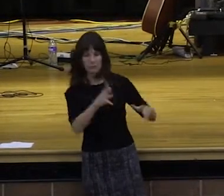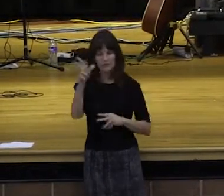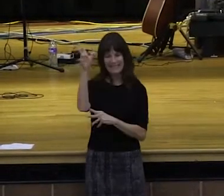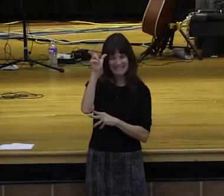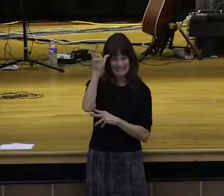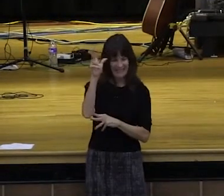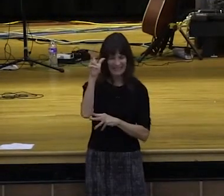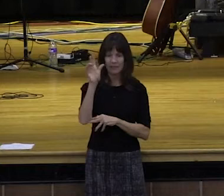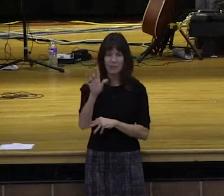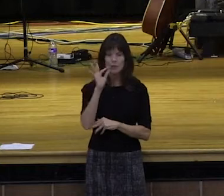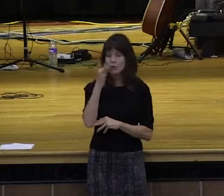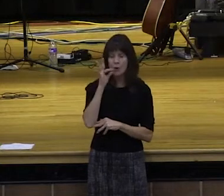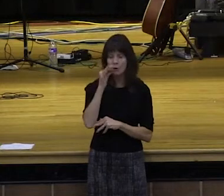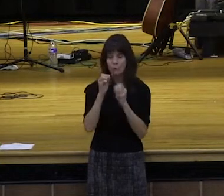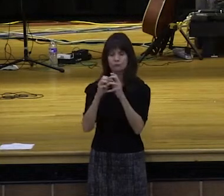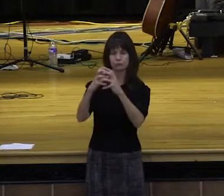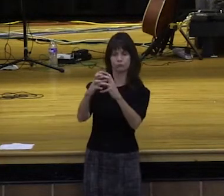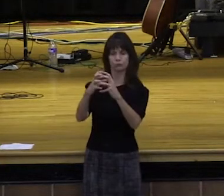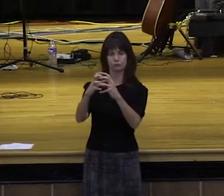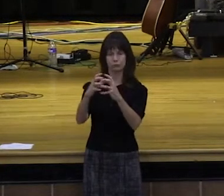When I read that, I was,